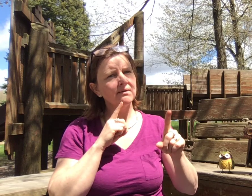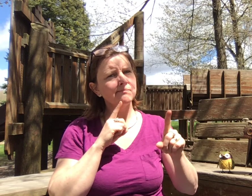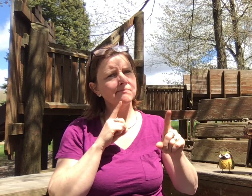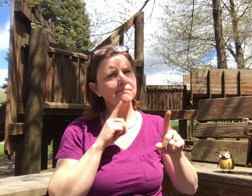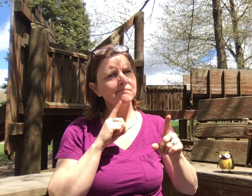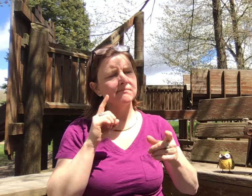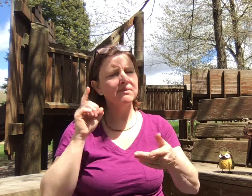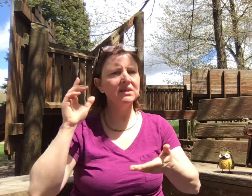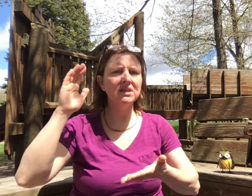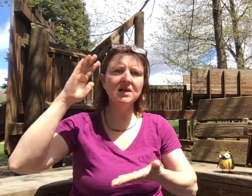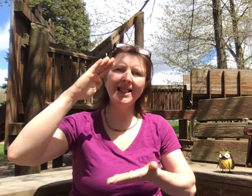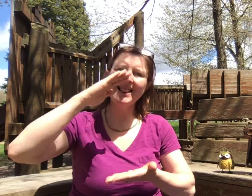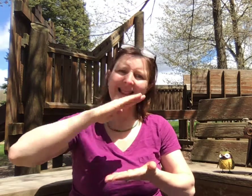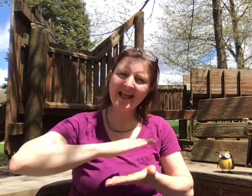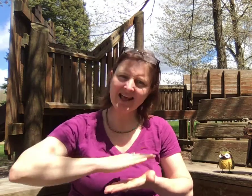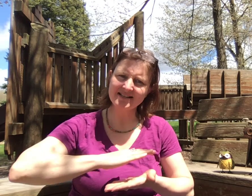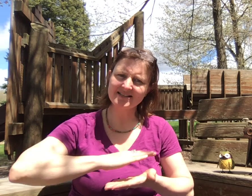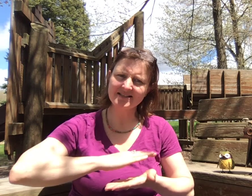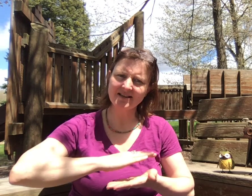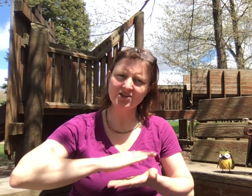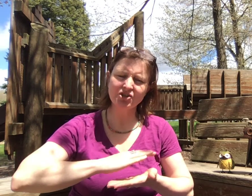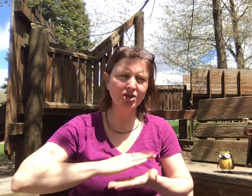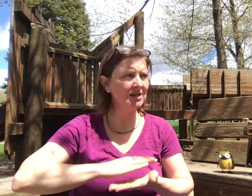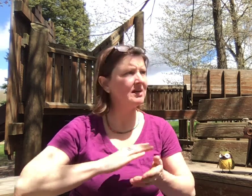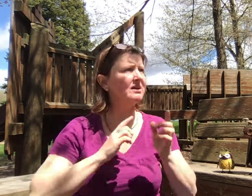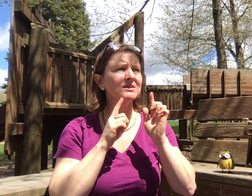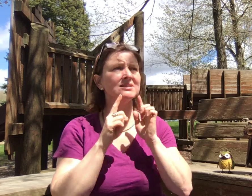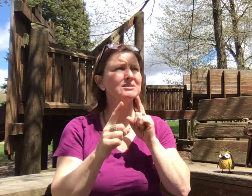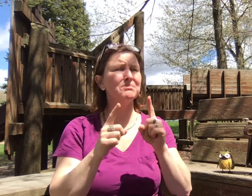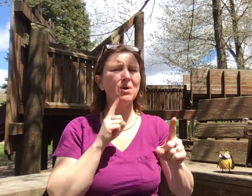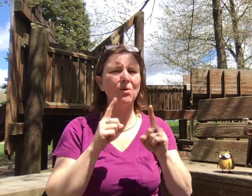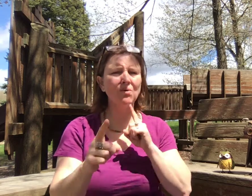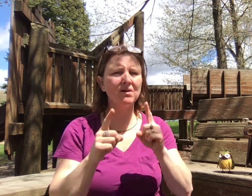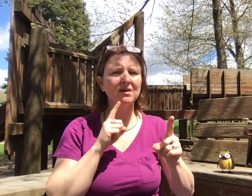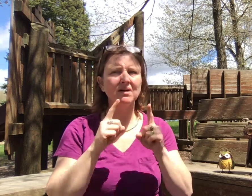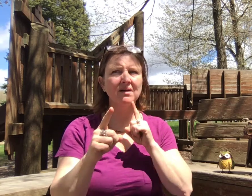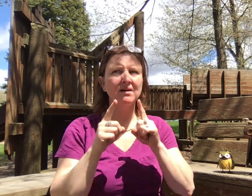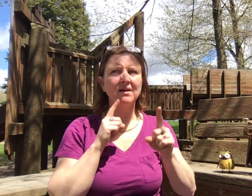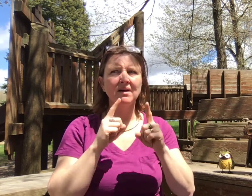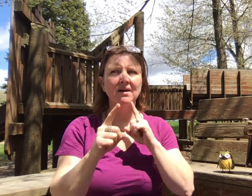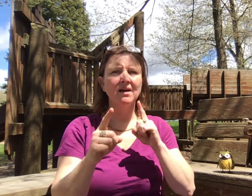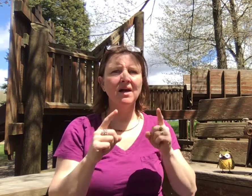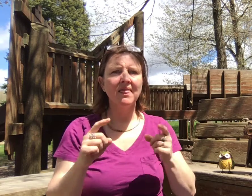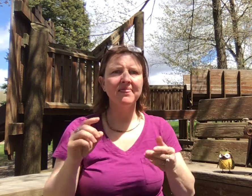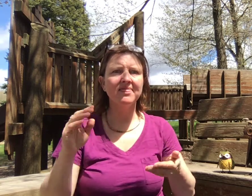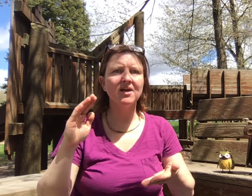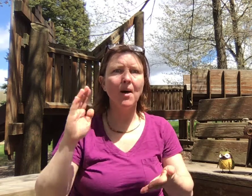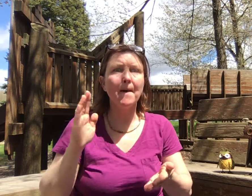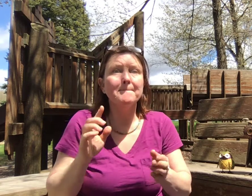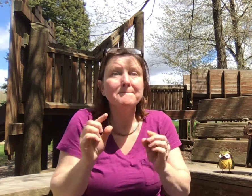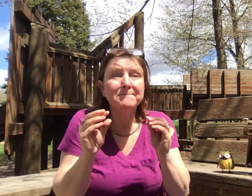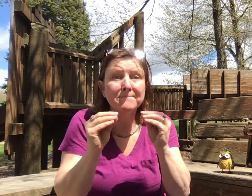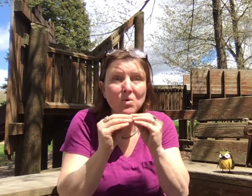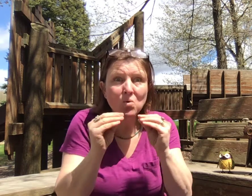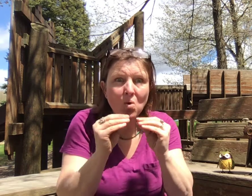The less she spoke. The The more